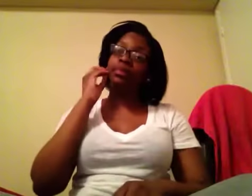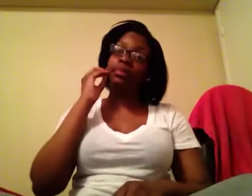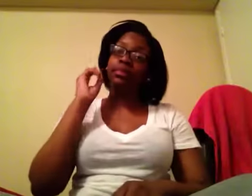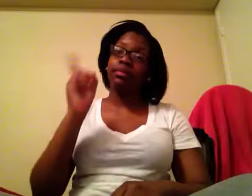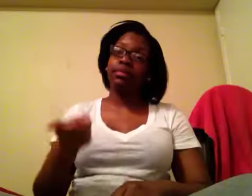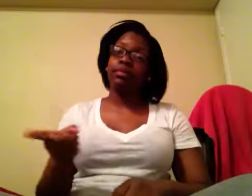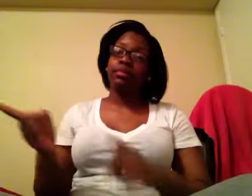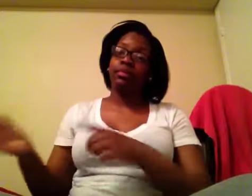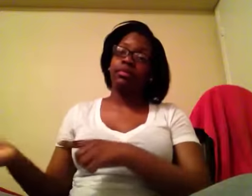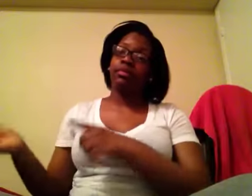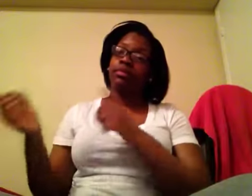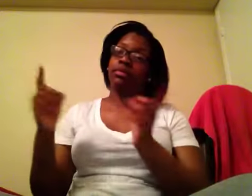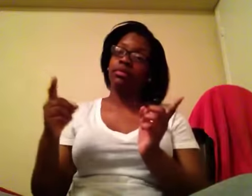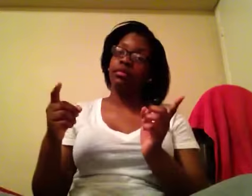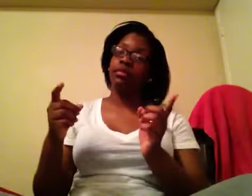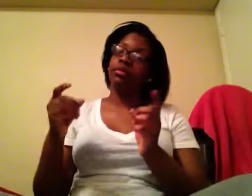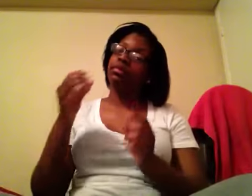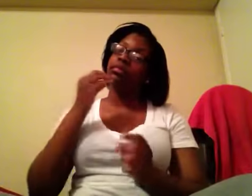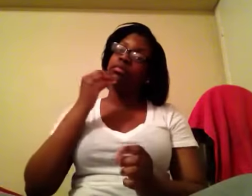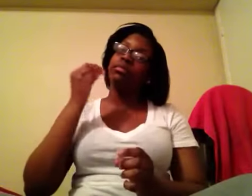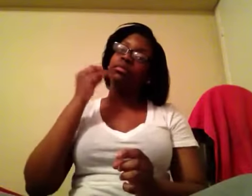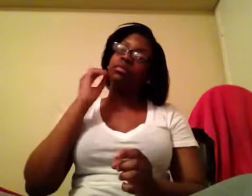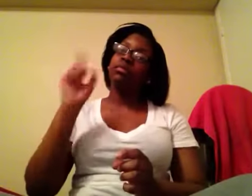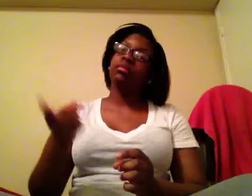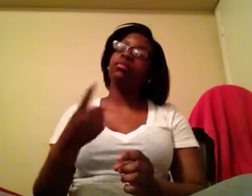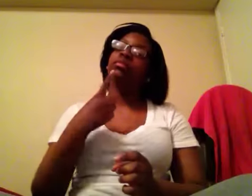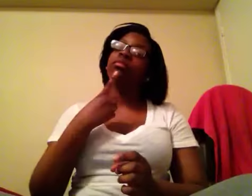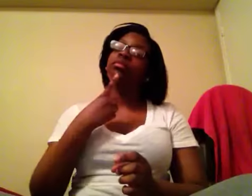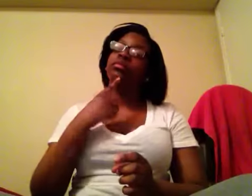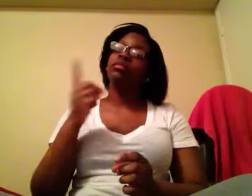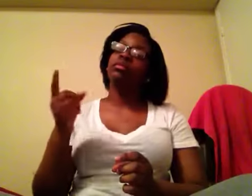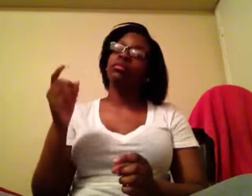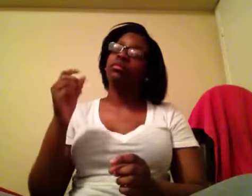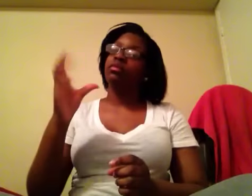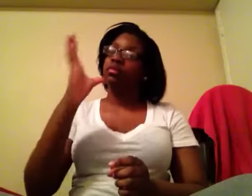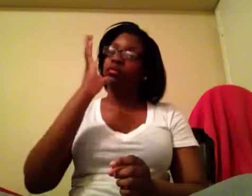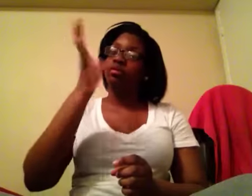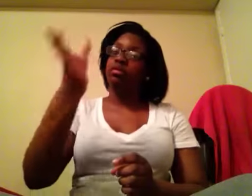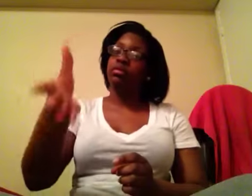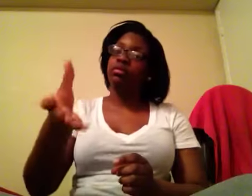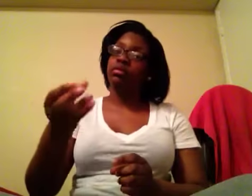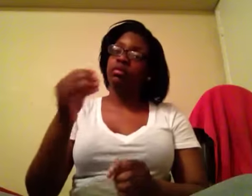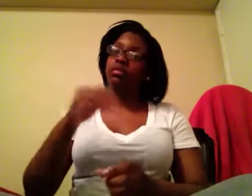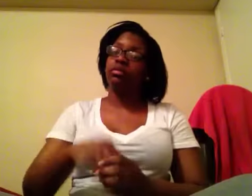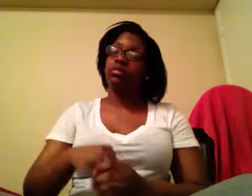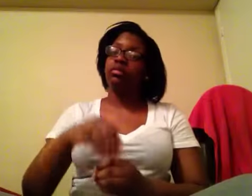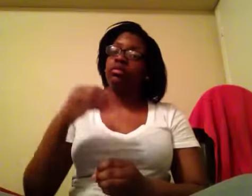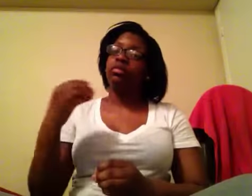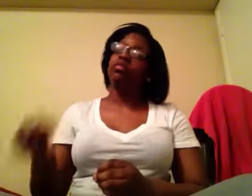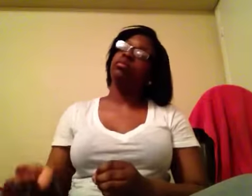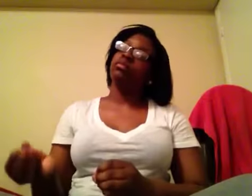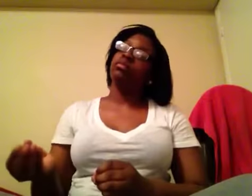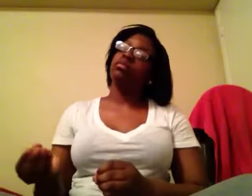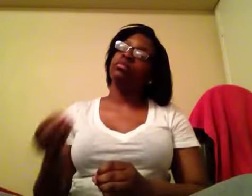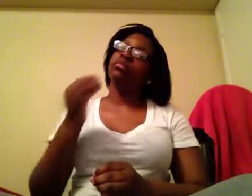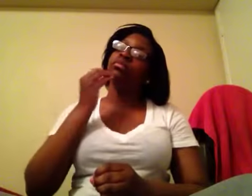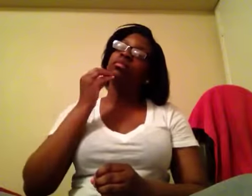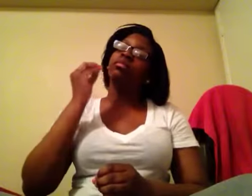went home to tell her grandma. Out of the house, she and her grandma went to kill the big, big